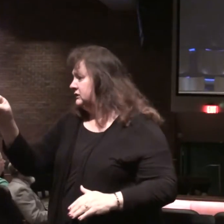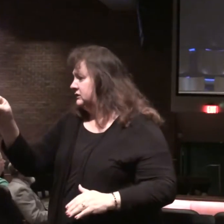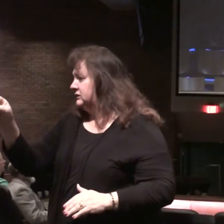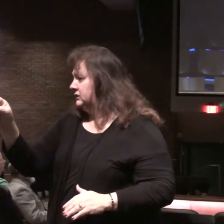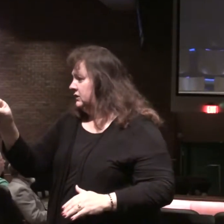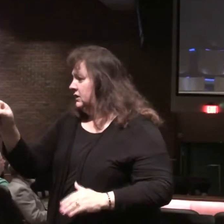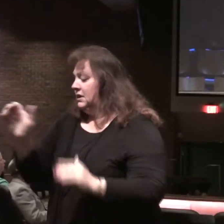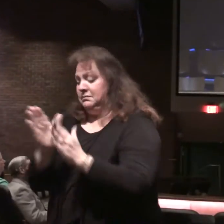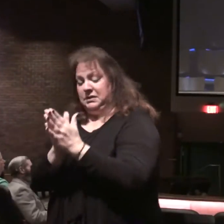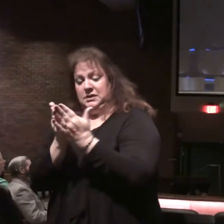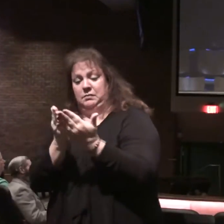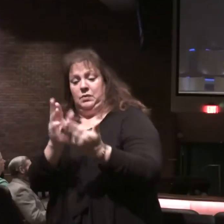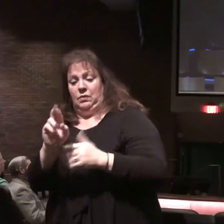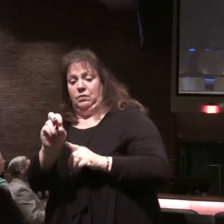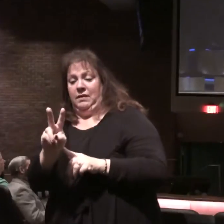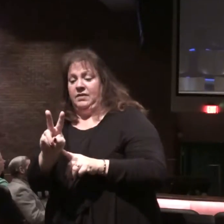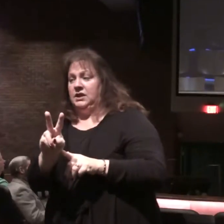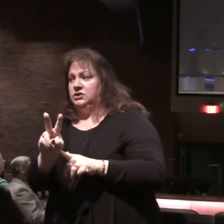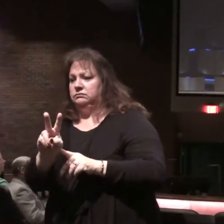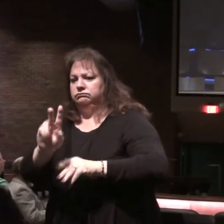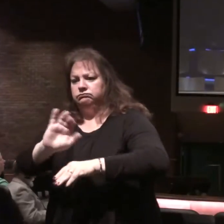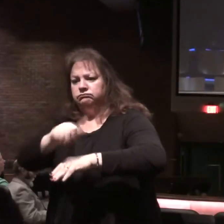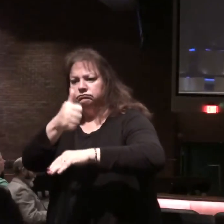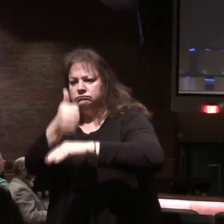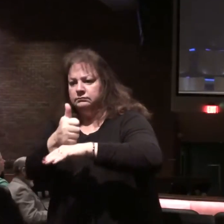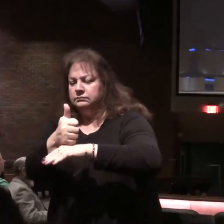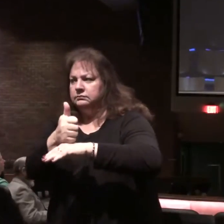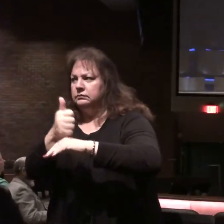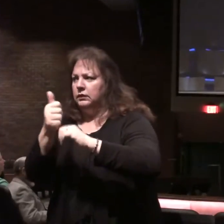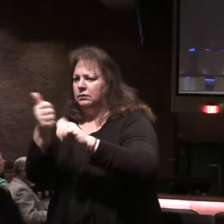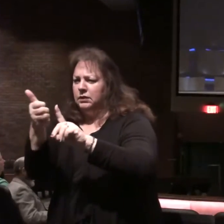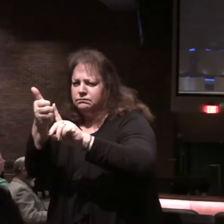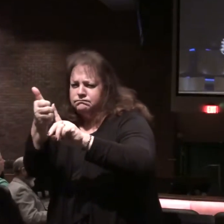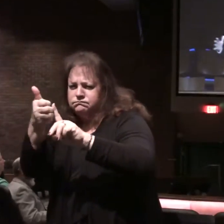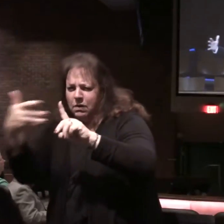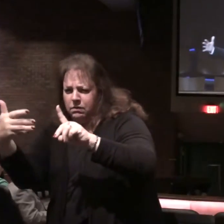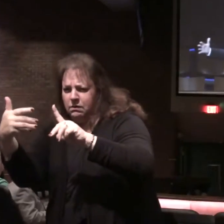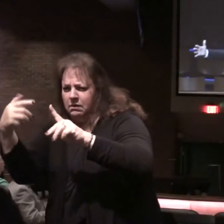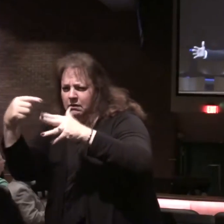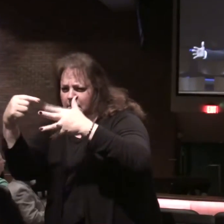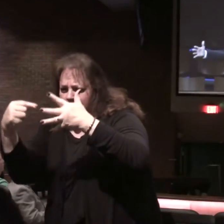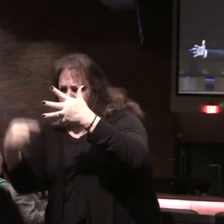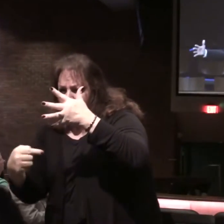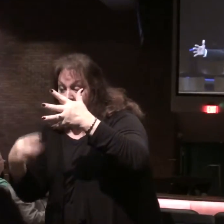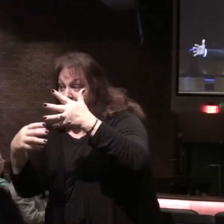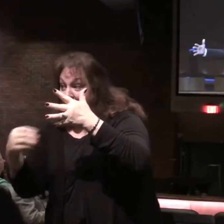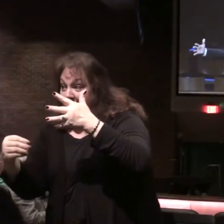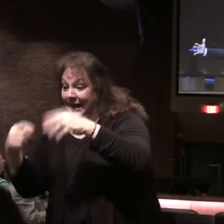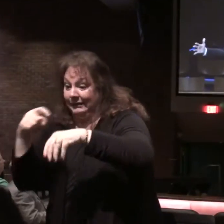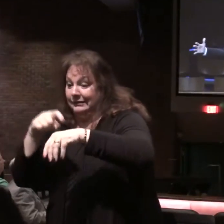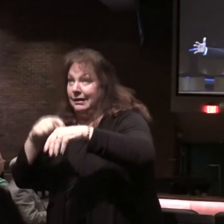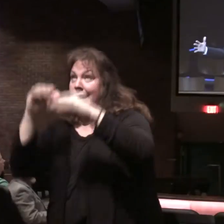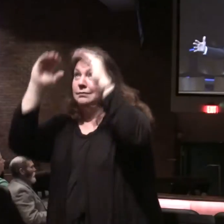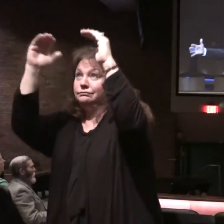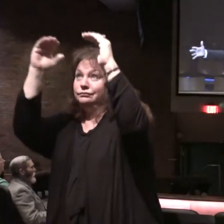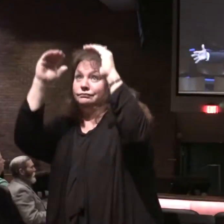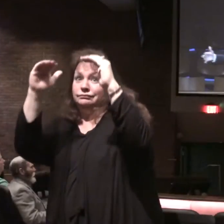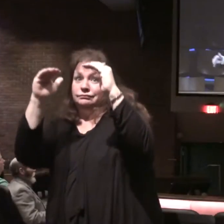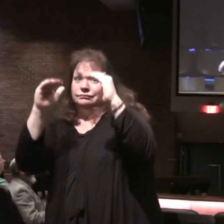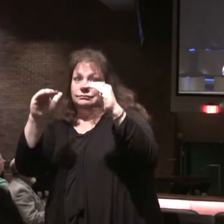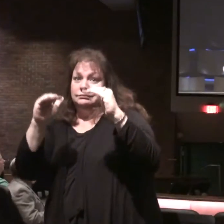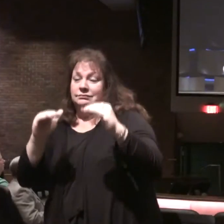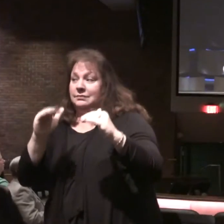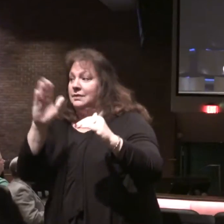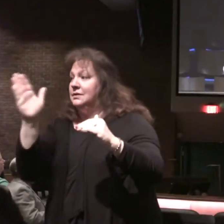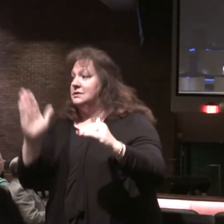But the book of Revelation lays out now, with detail and order, what has not been